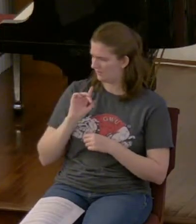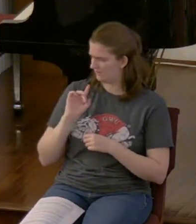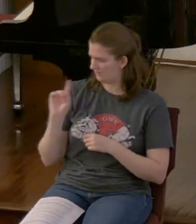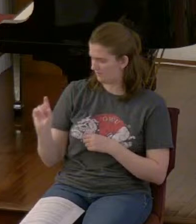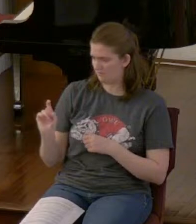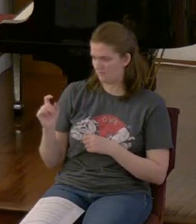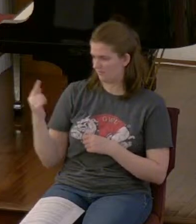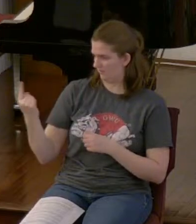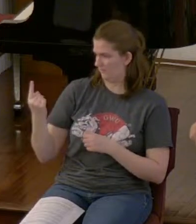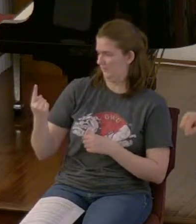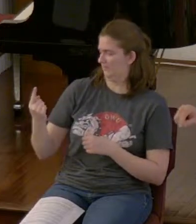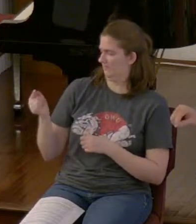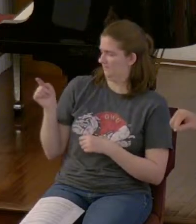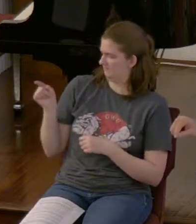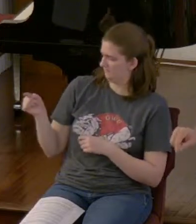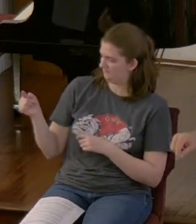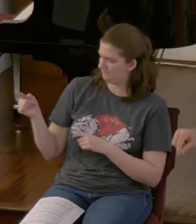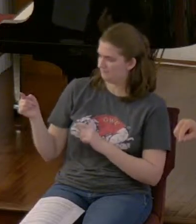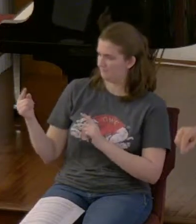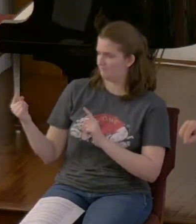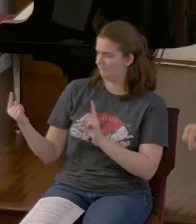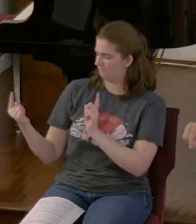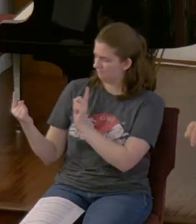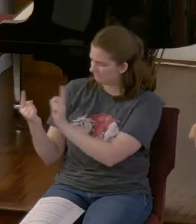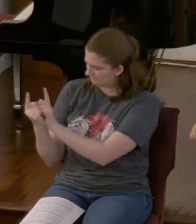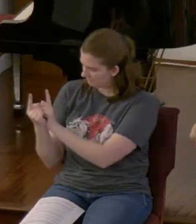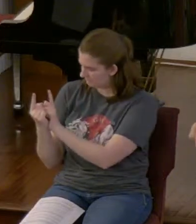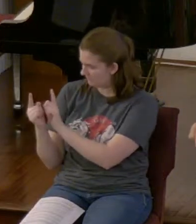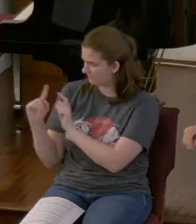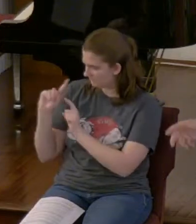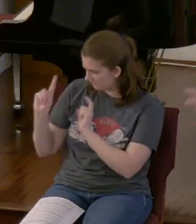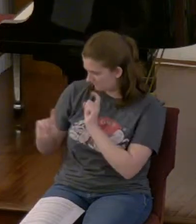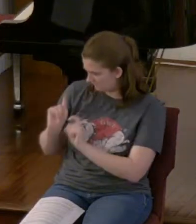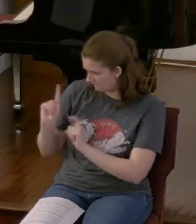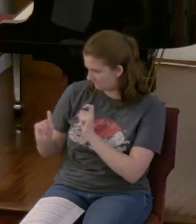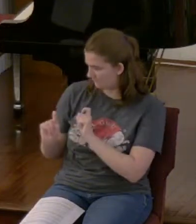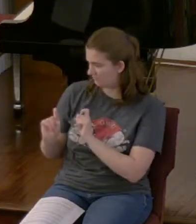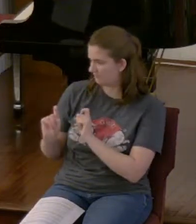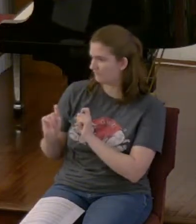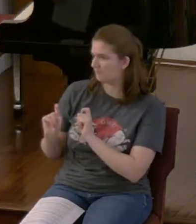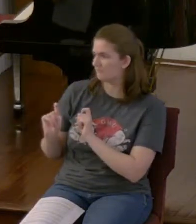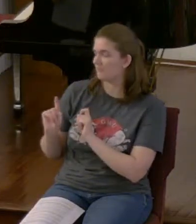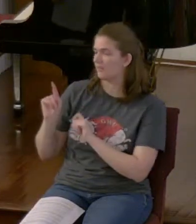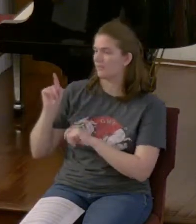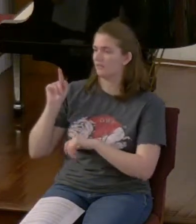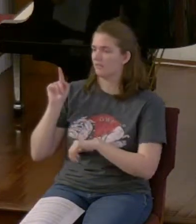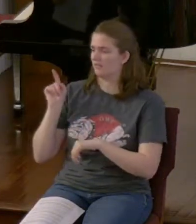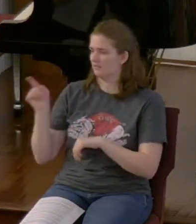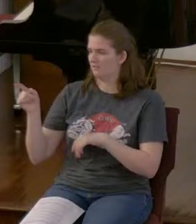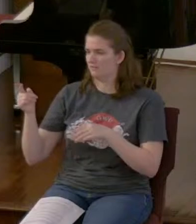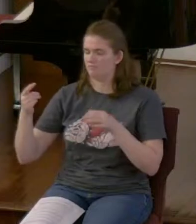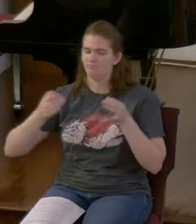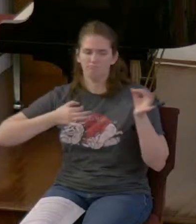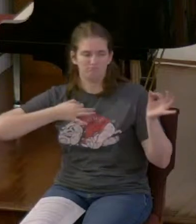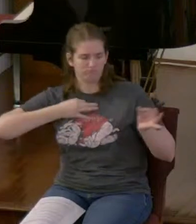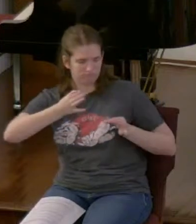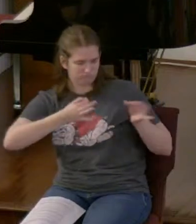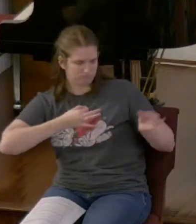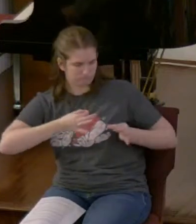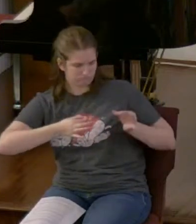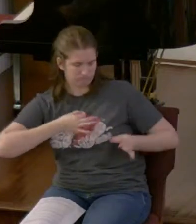someone who is standing there in his dream to interpret Tell him what this is meaning